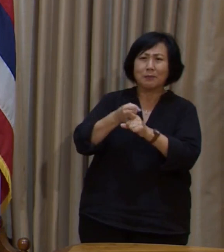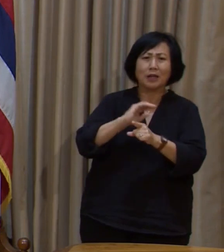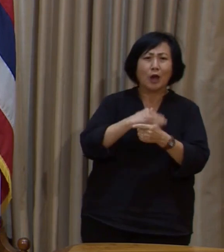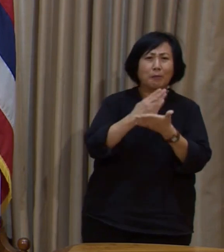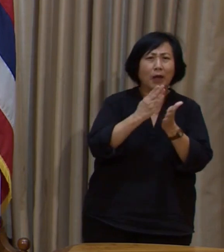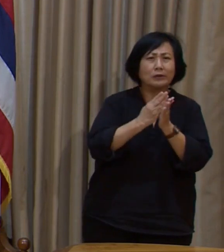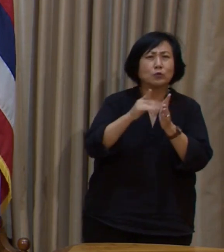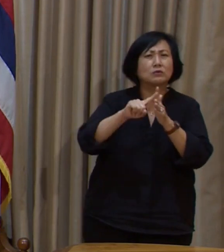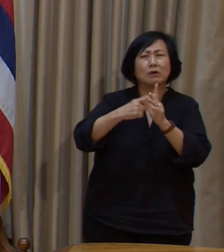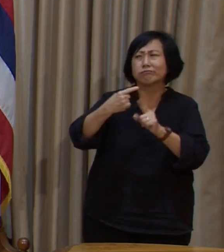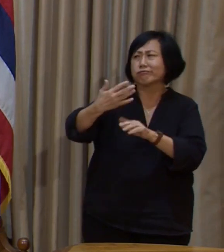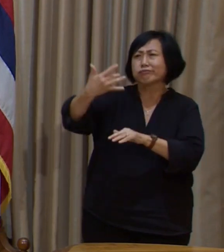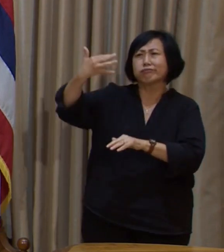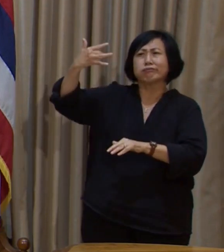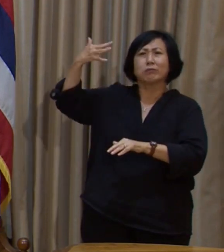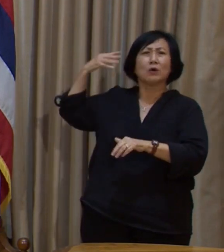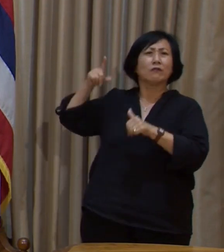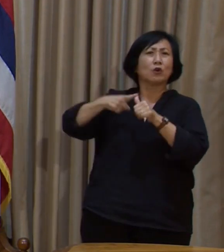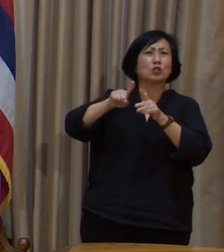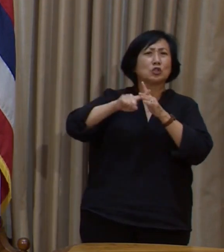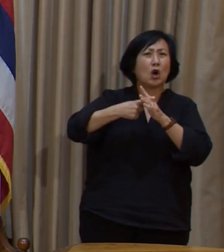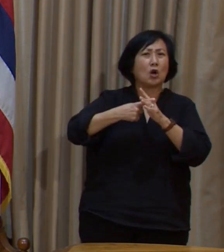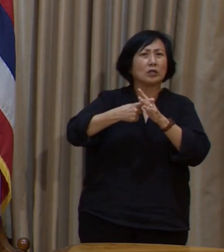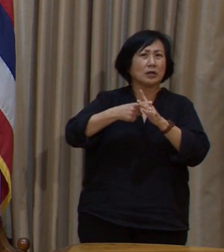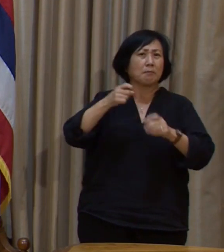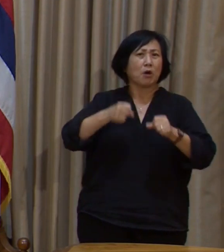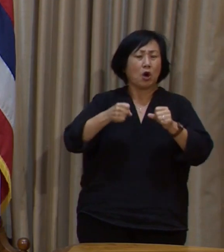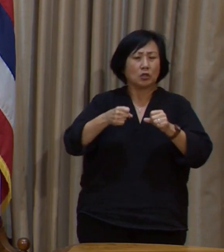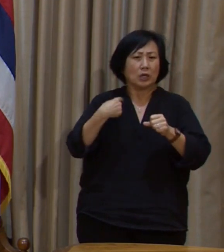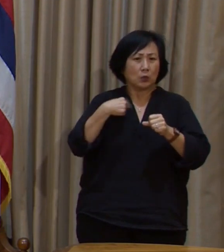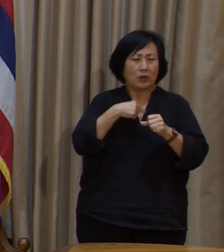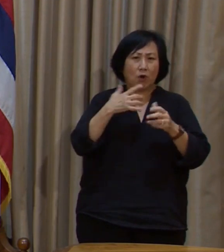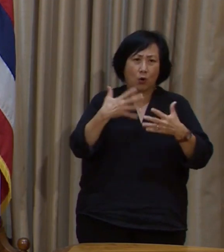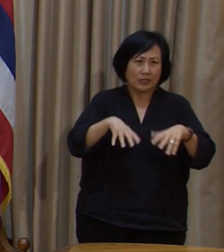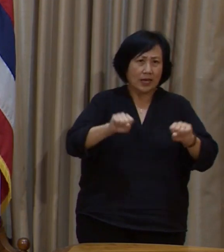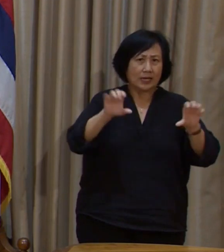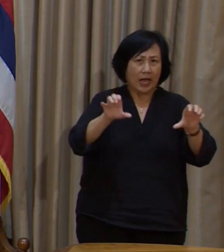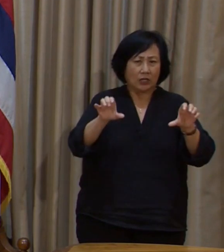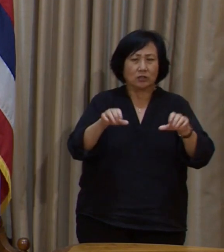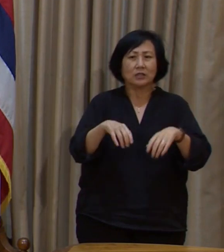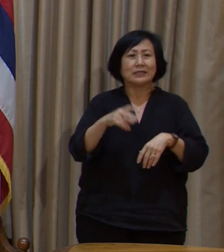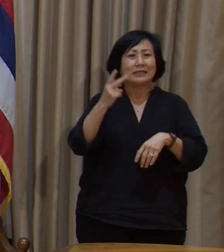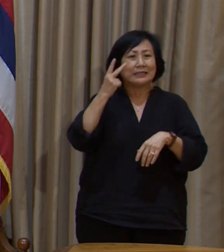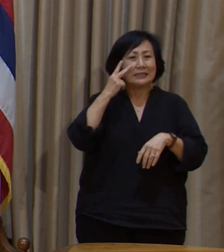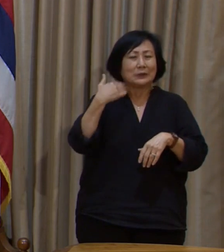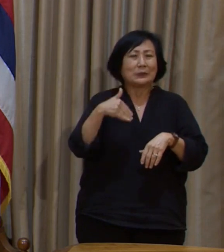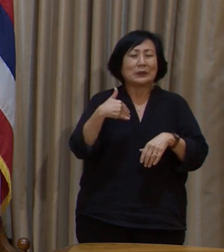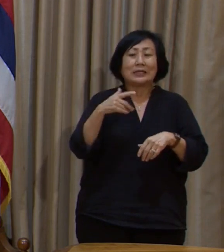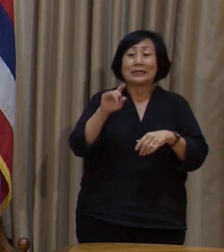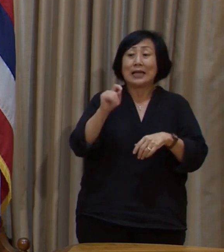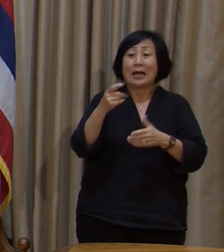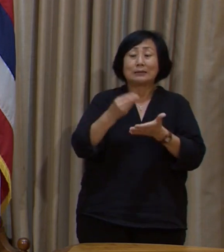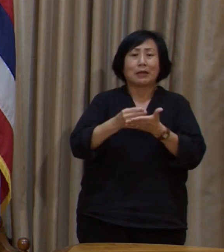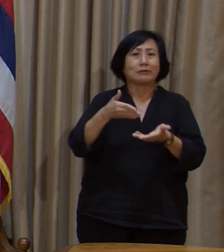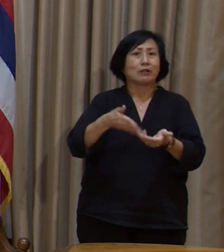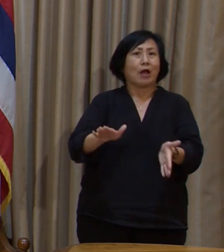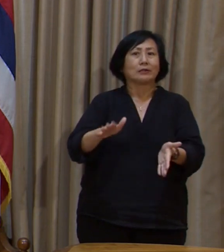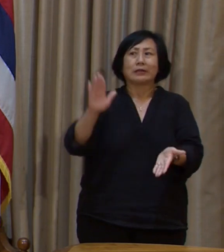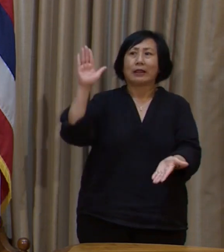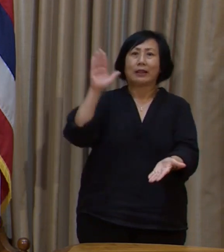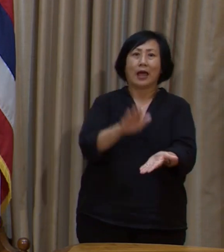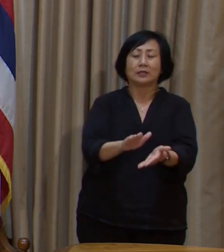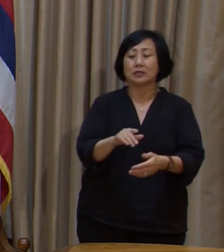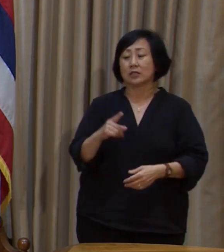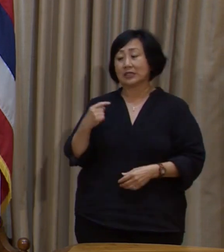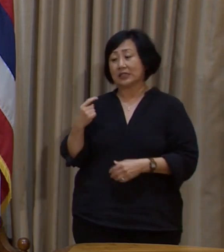beginning of the crisis. And we have already taken action to address the loss of tax dollars. Earlier this year,